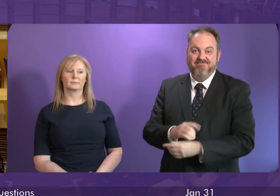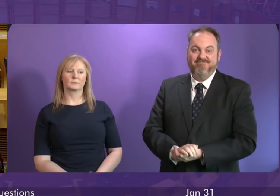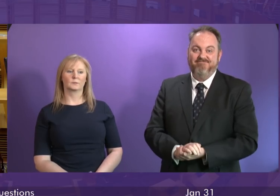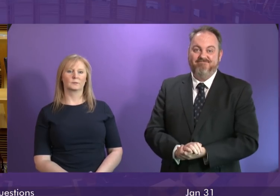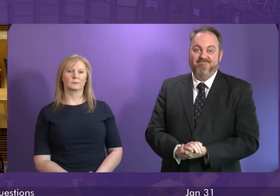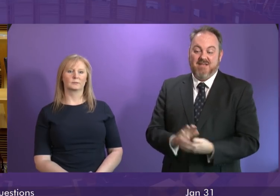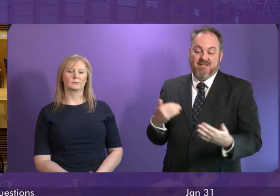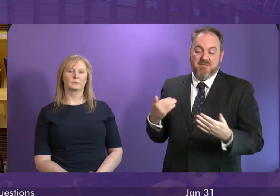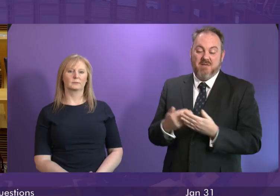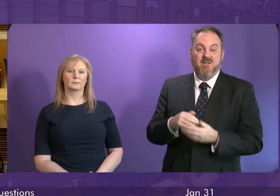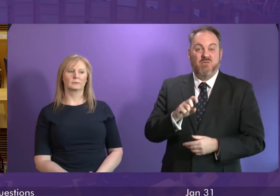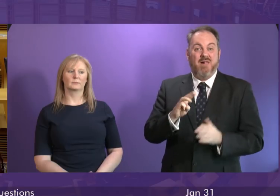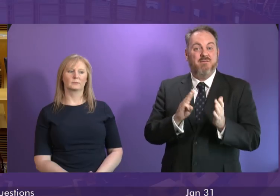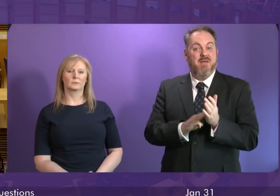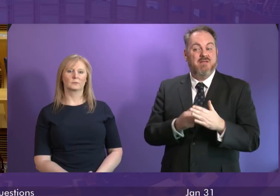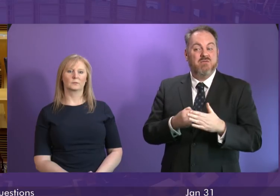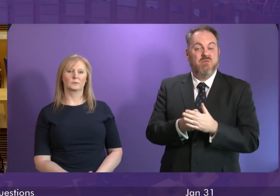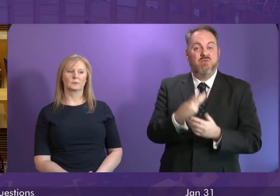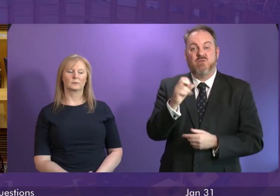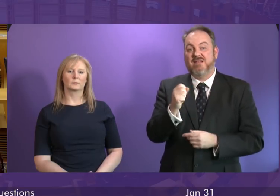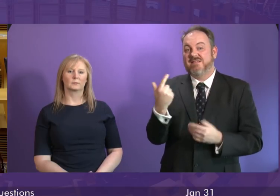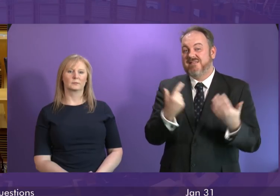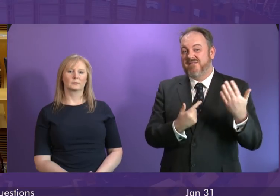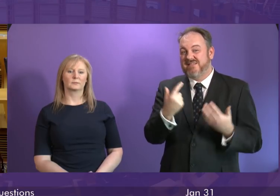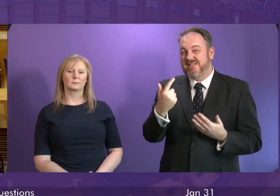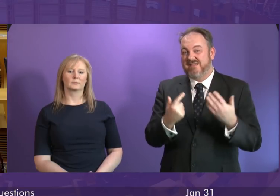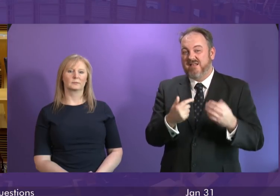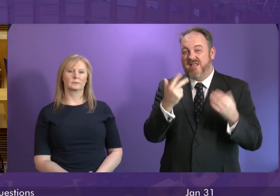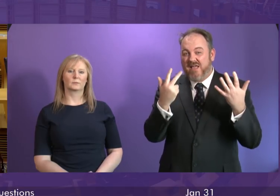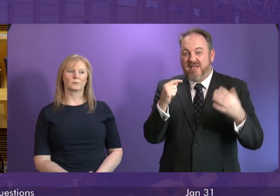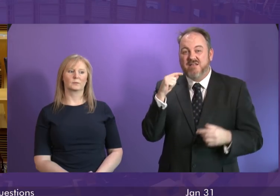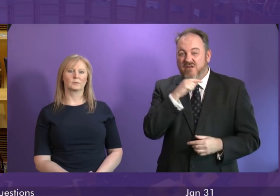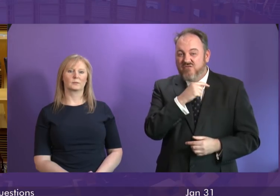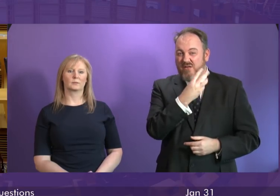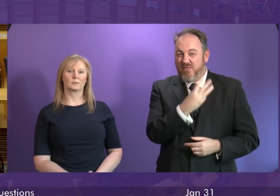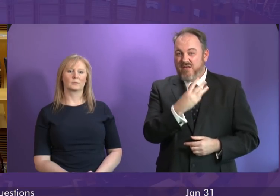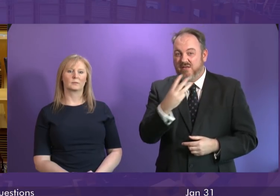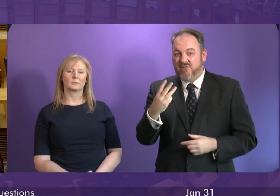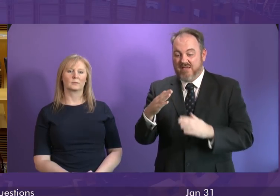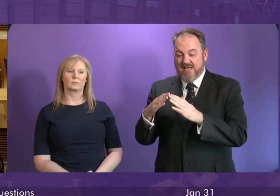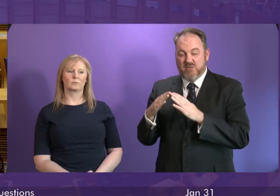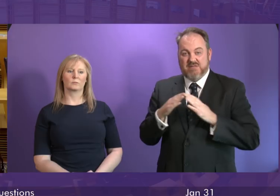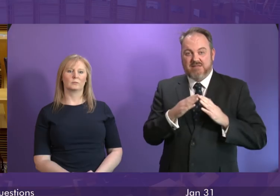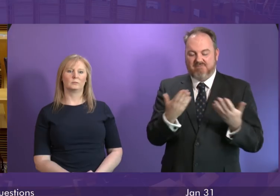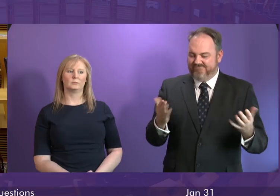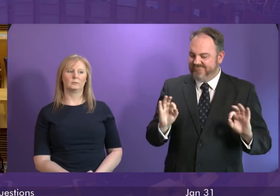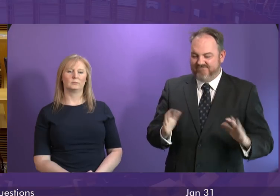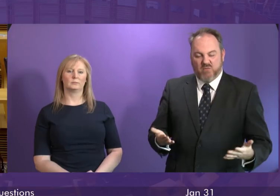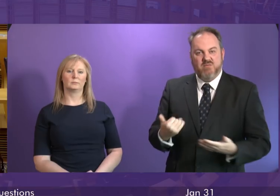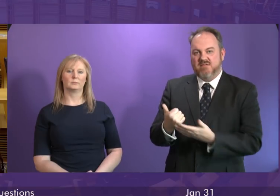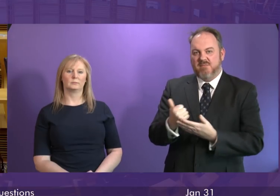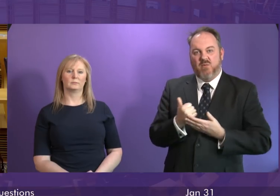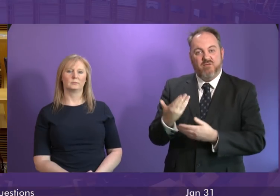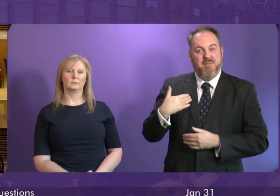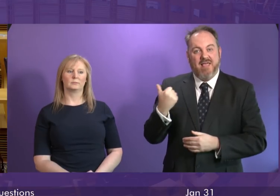months up to September 2017 833 households cited a lack of support from health